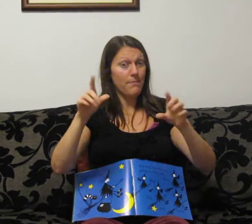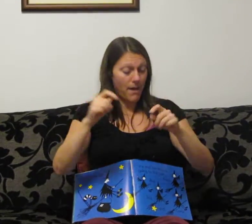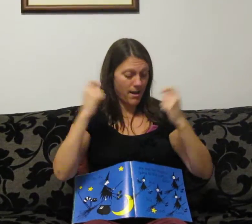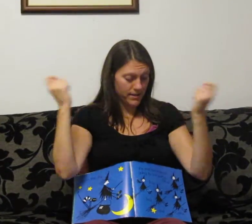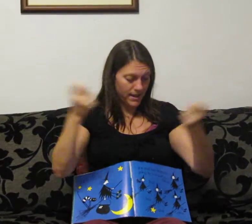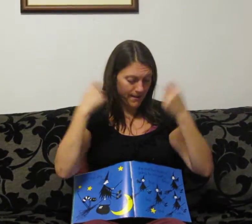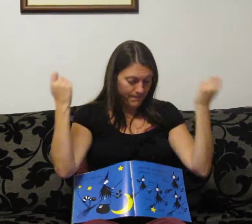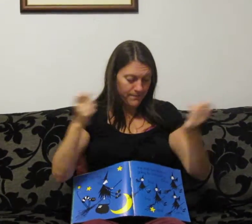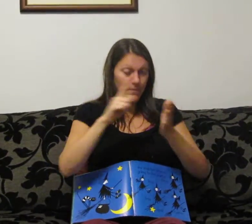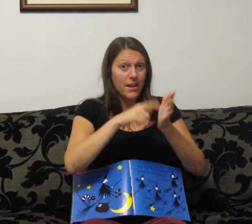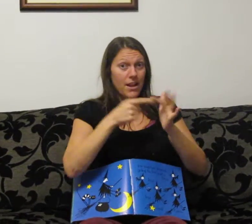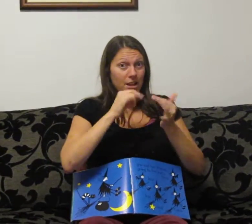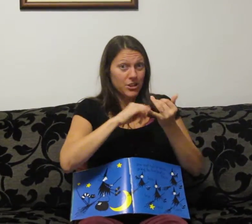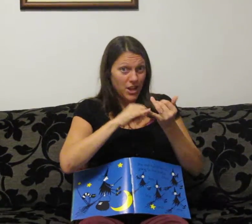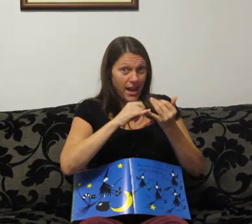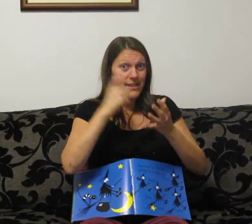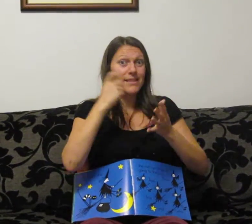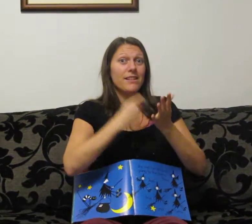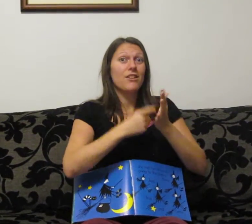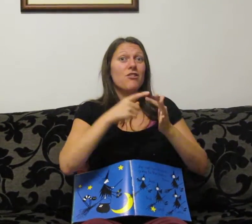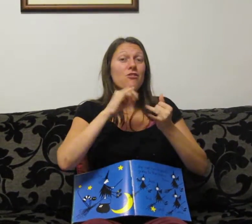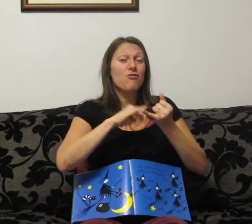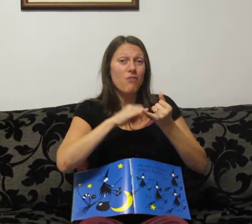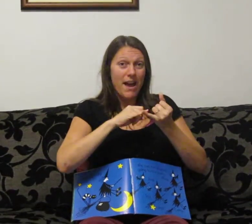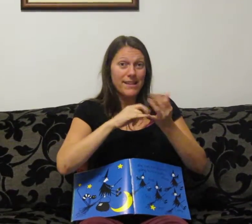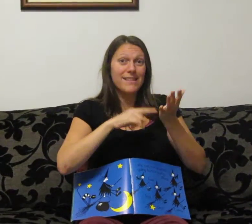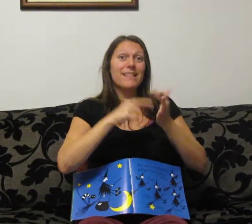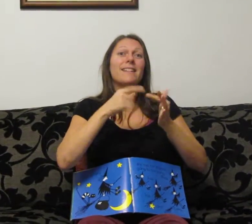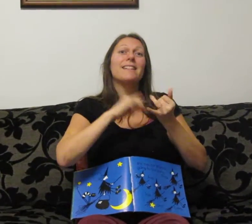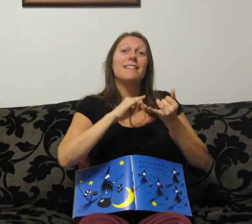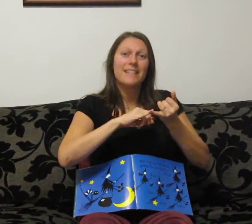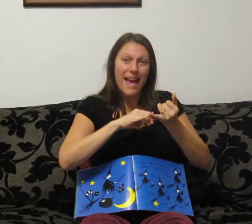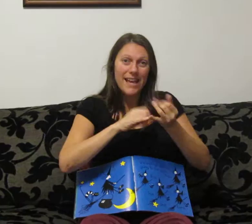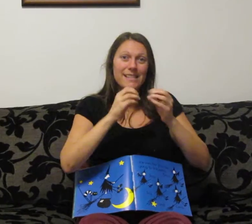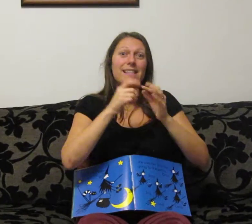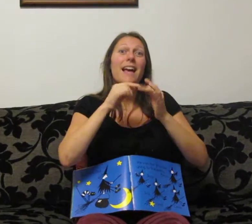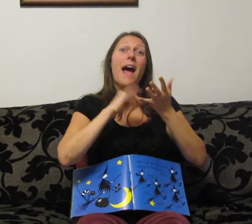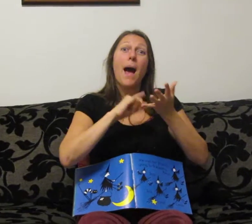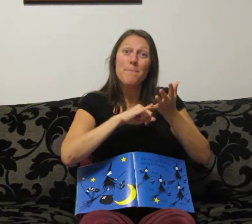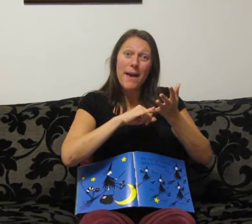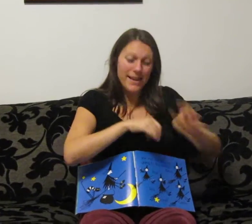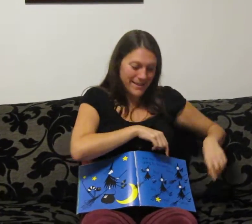party. Jess, Cress, Tess and Bess.